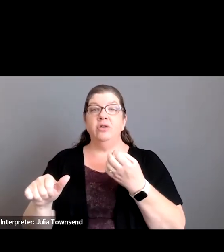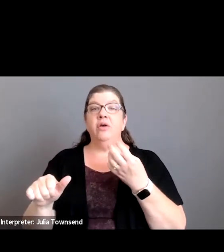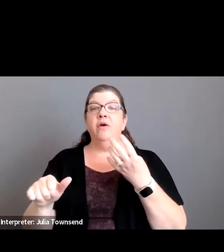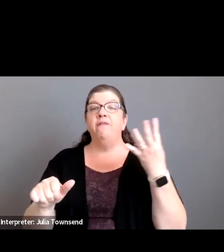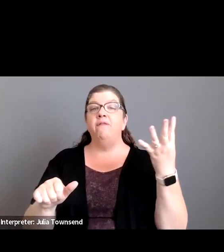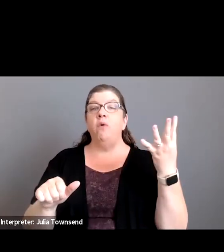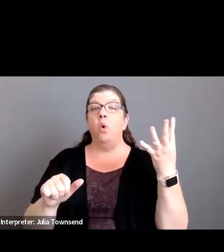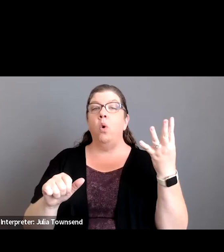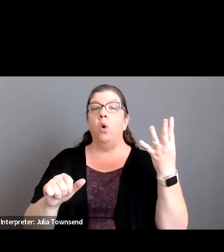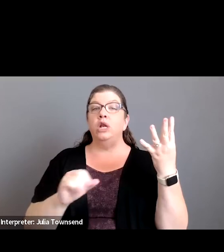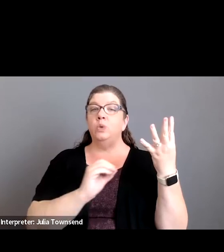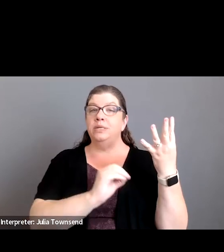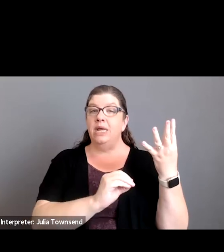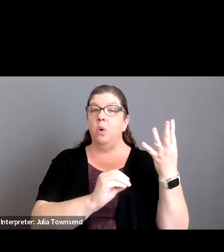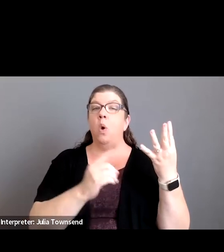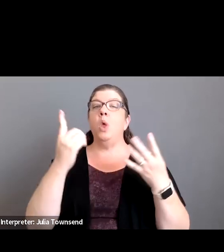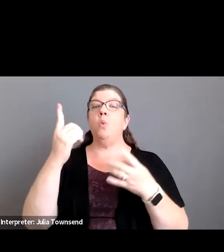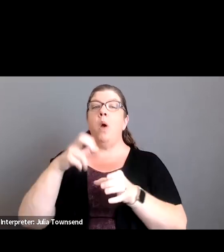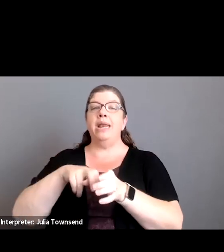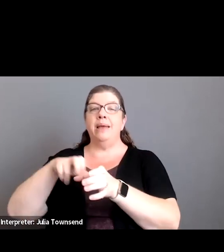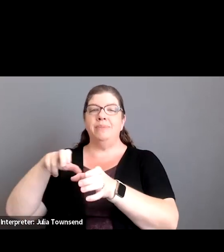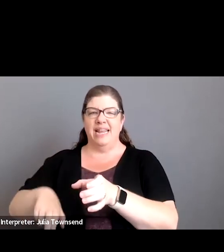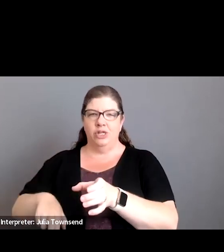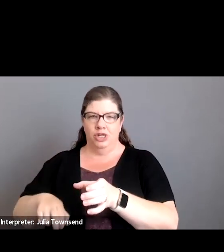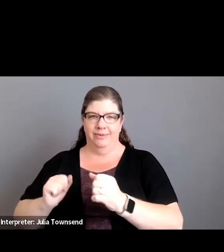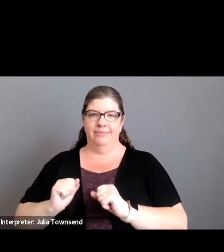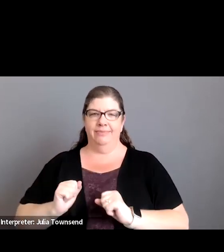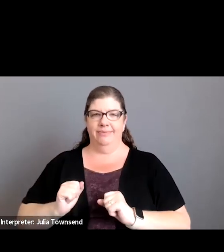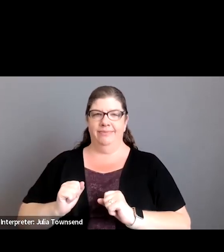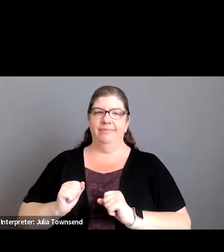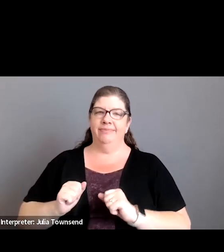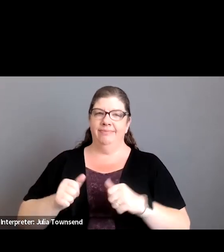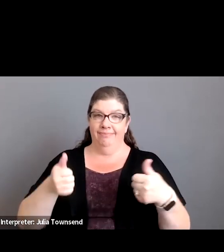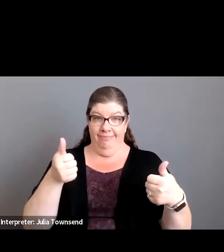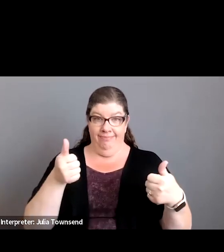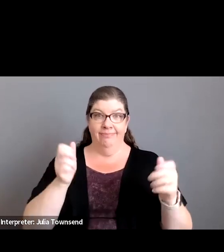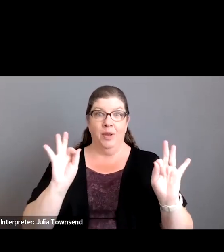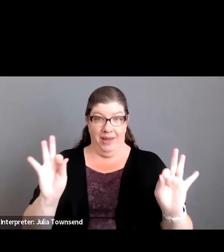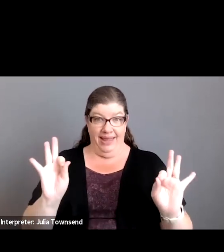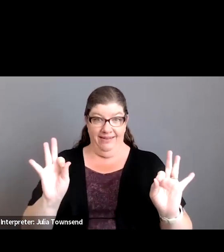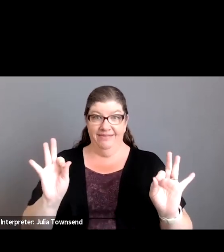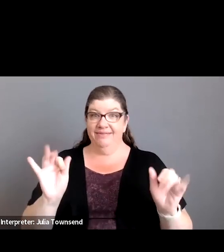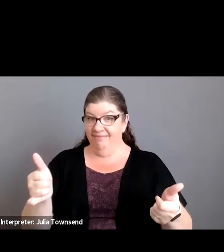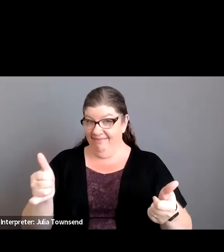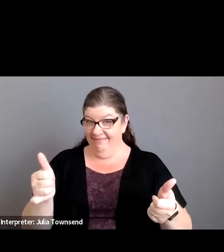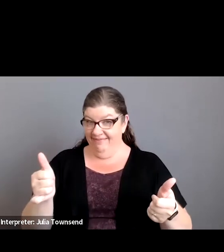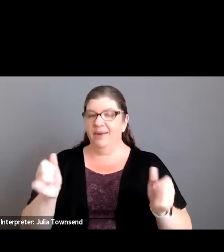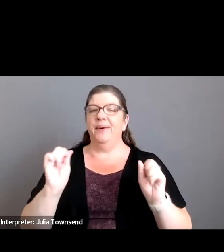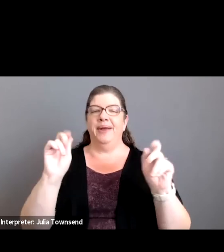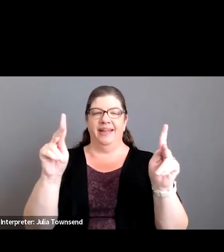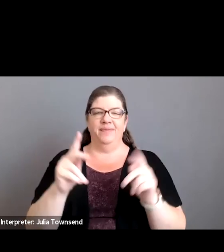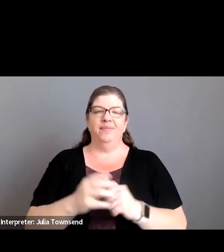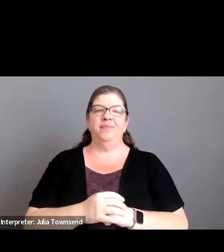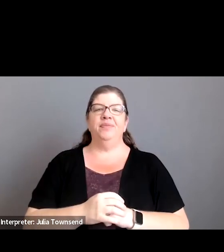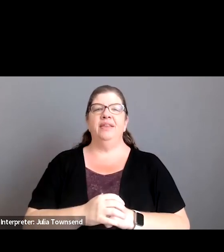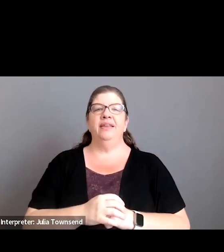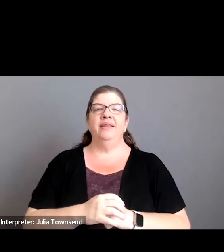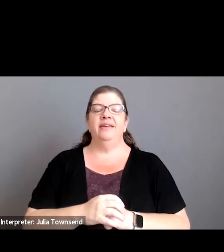zero with one abstention okay okay